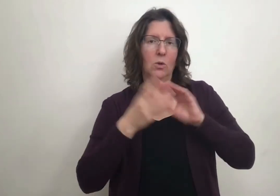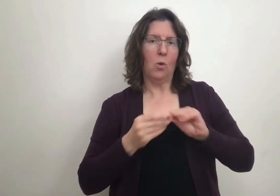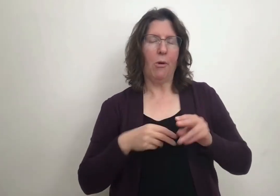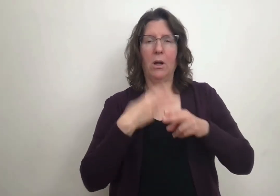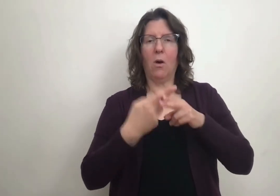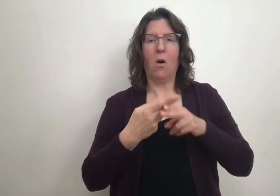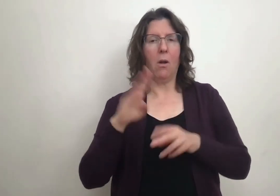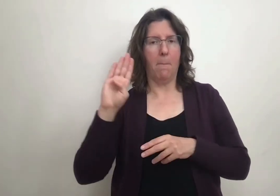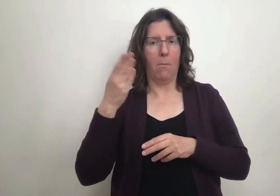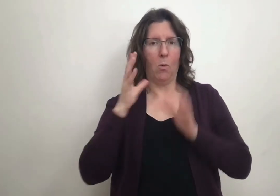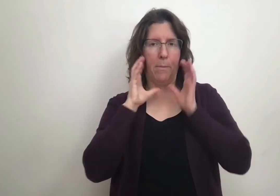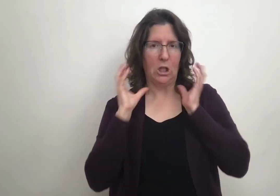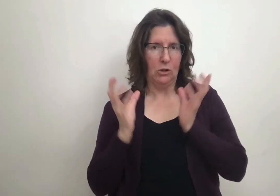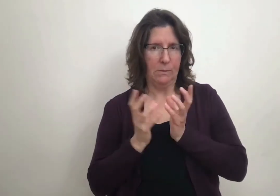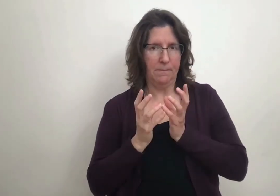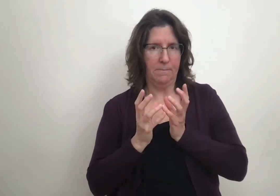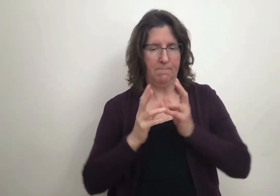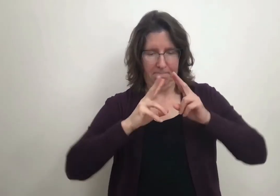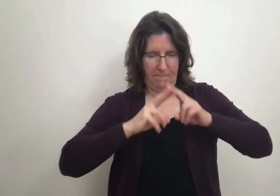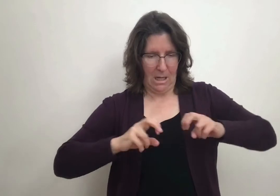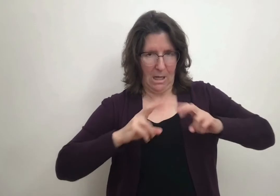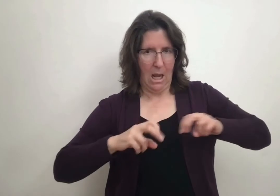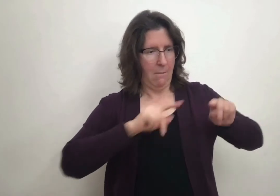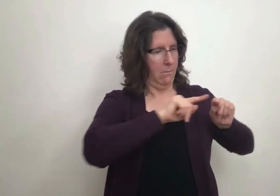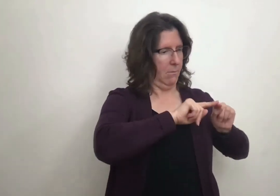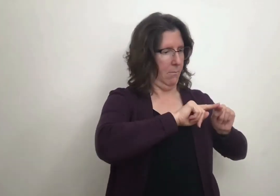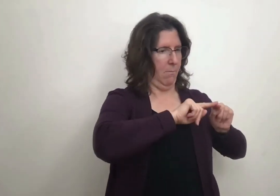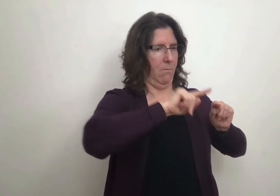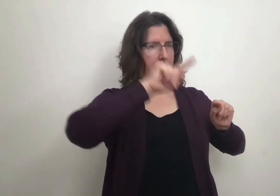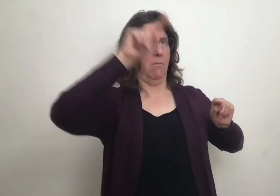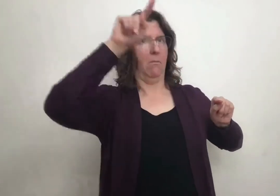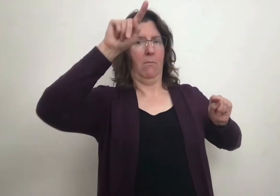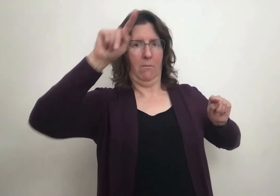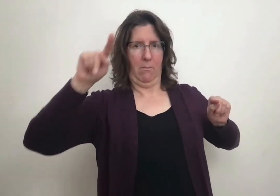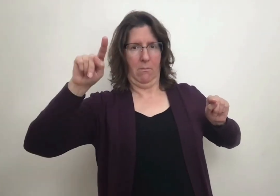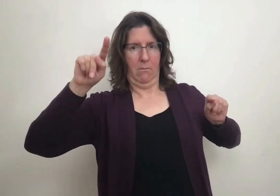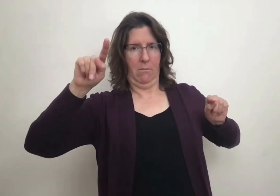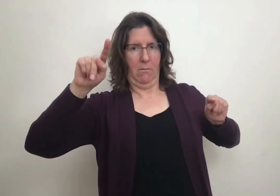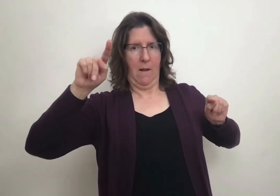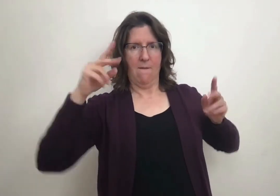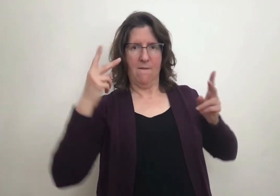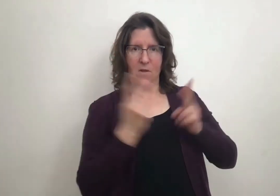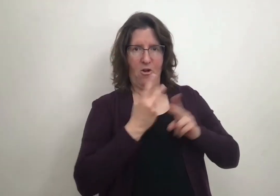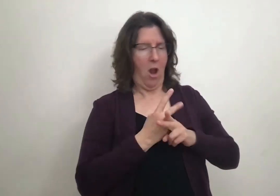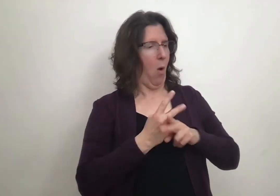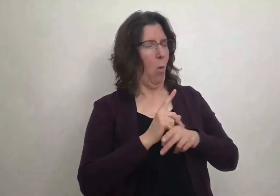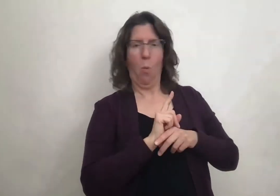So the students had to analyze the story Bluebeard and determine how to align the visuals such as the lines,